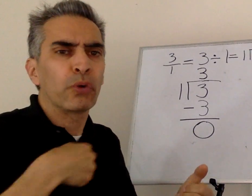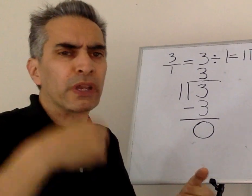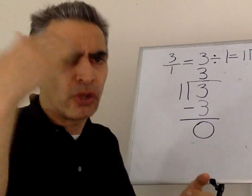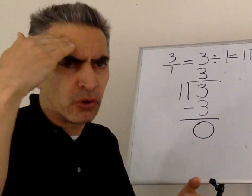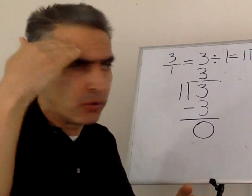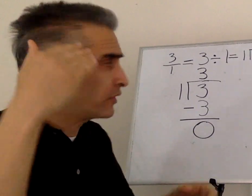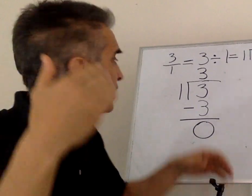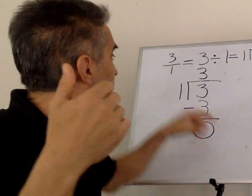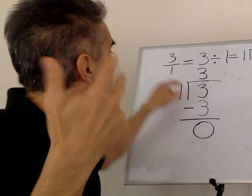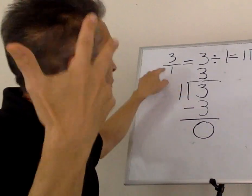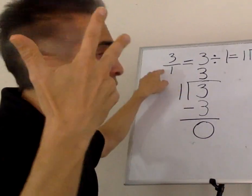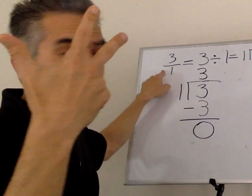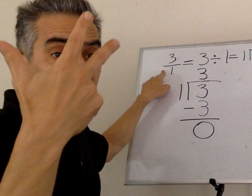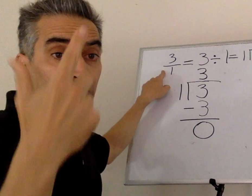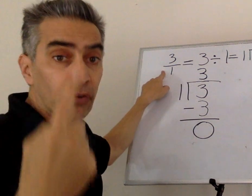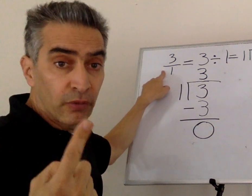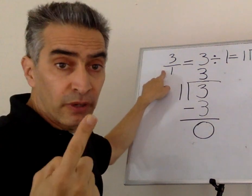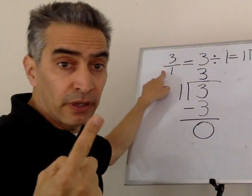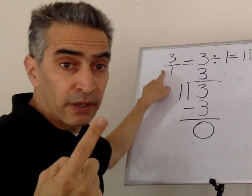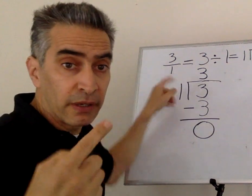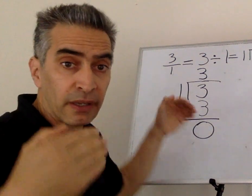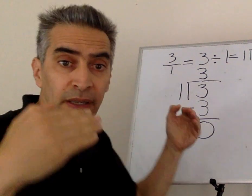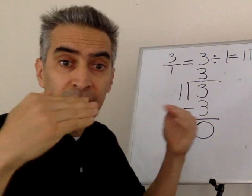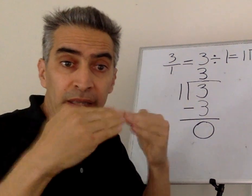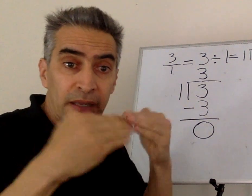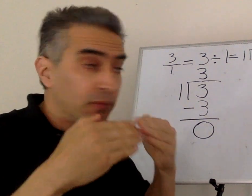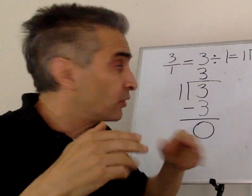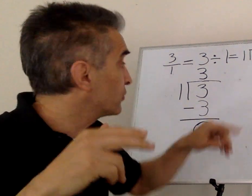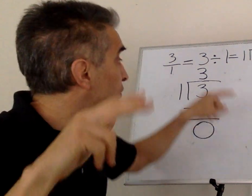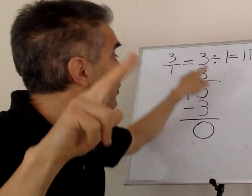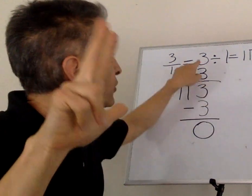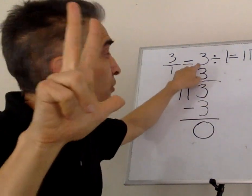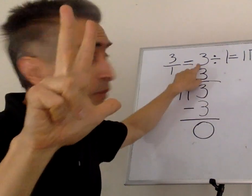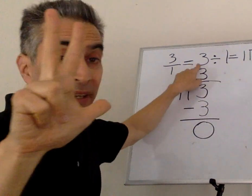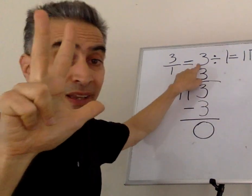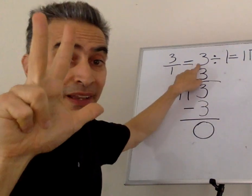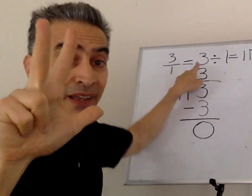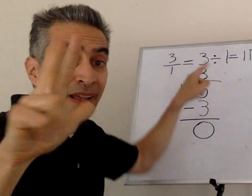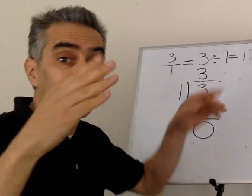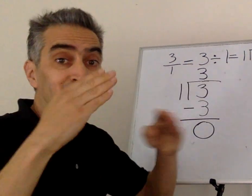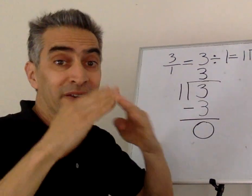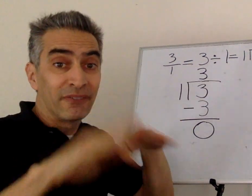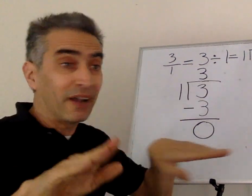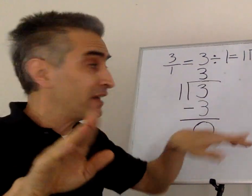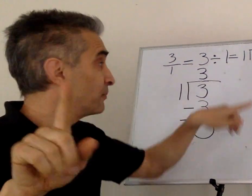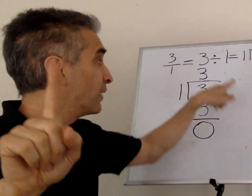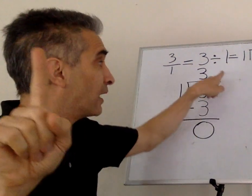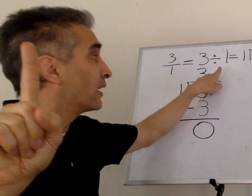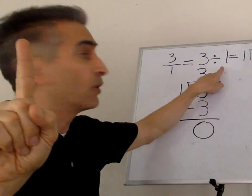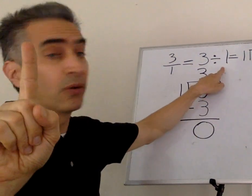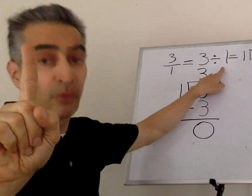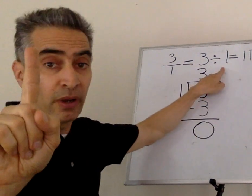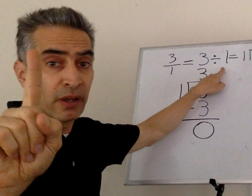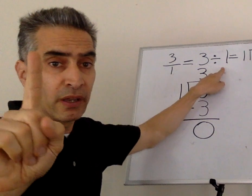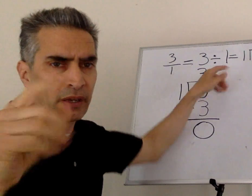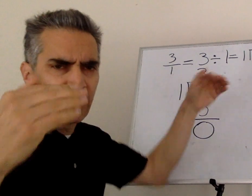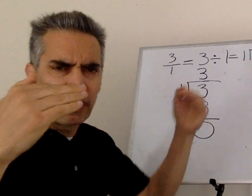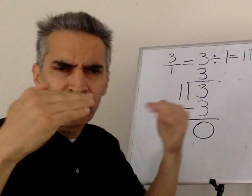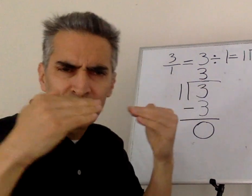Now we know that three over one equals three divided by one which